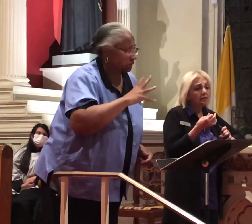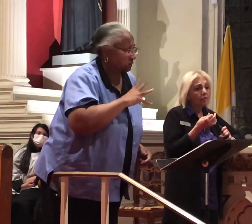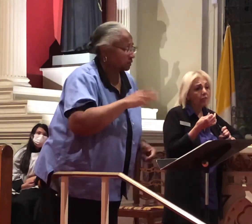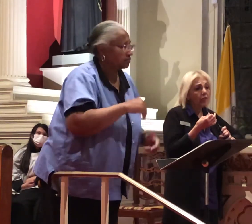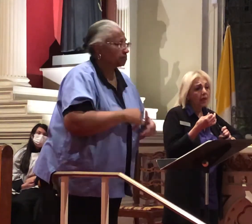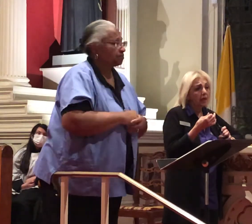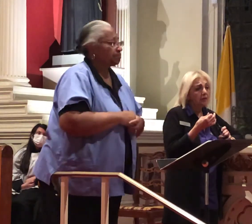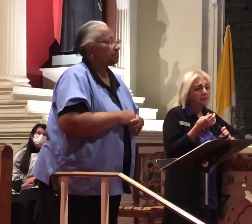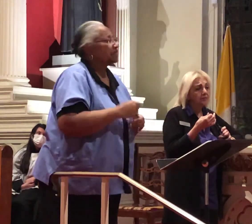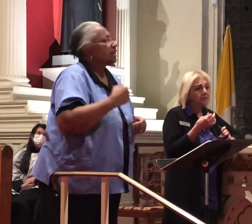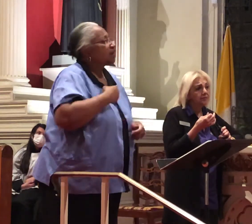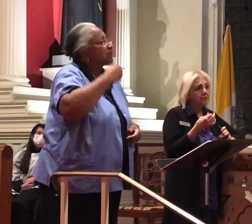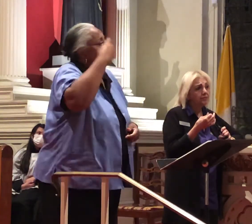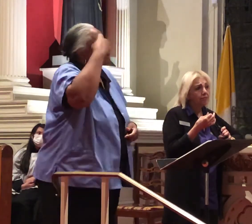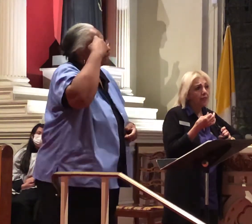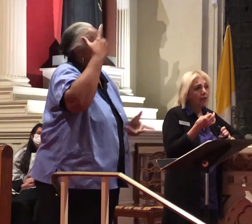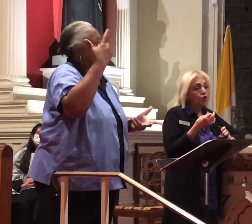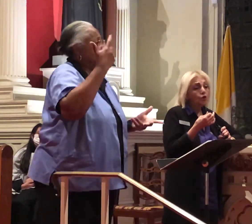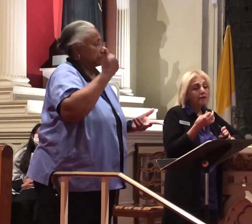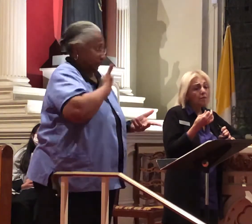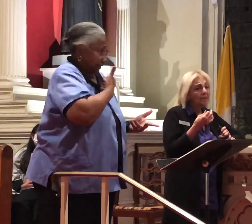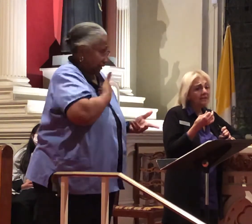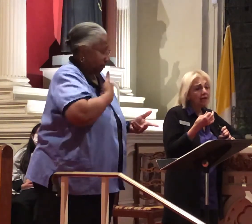and I was thinking to myself